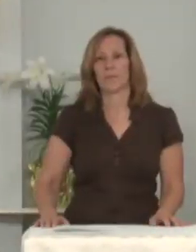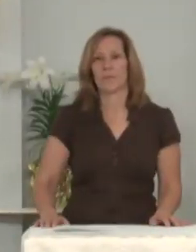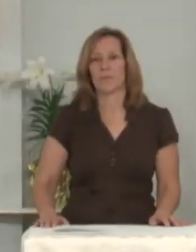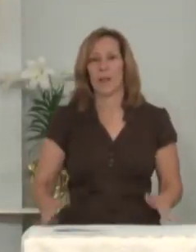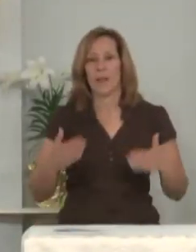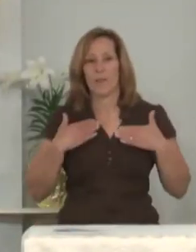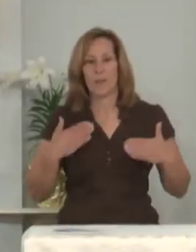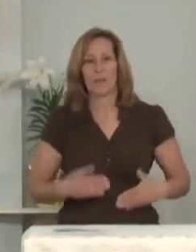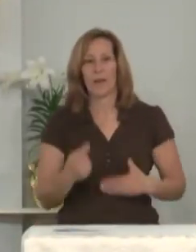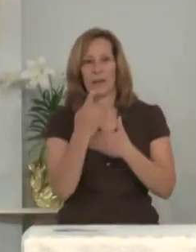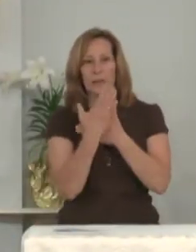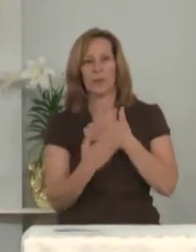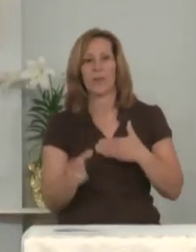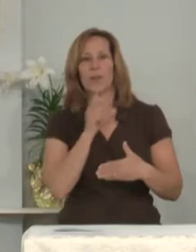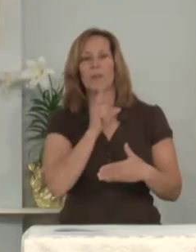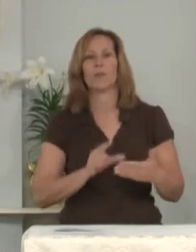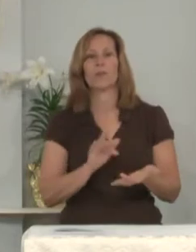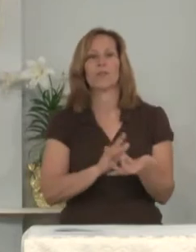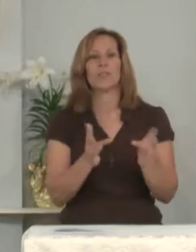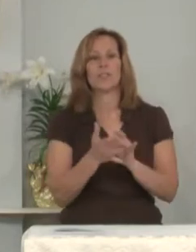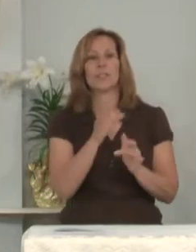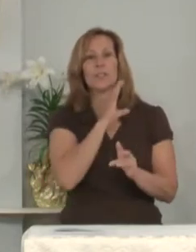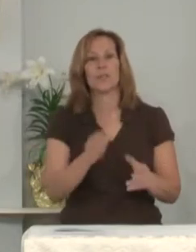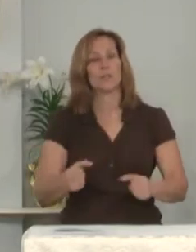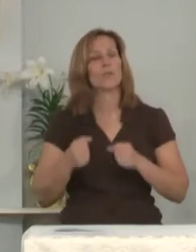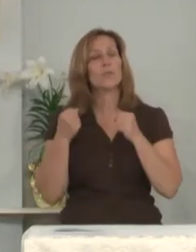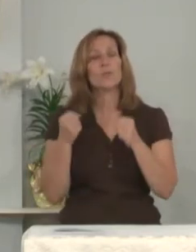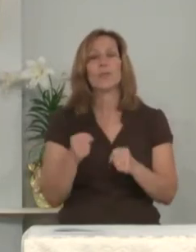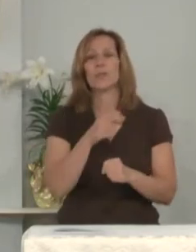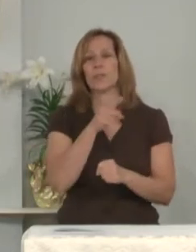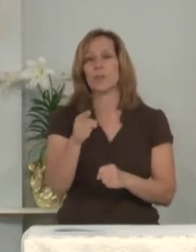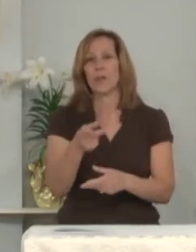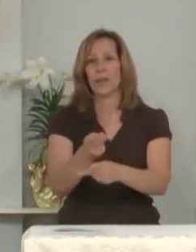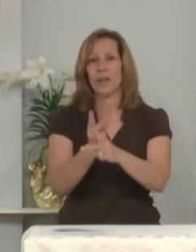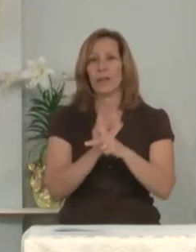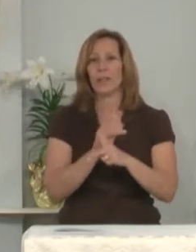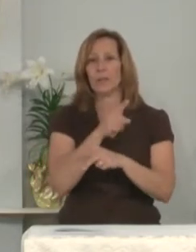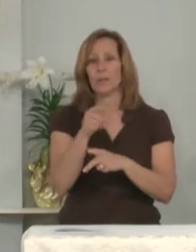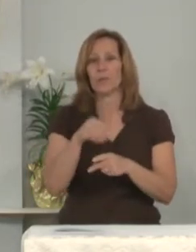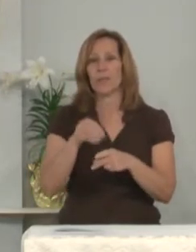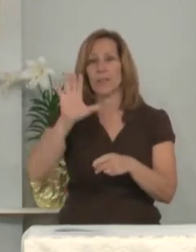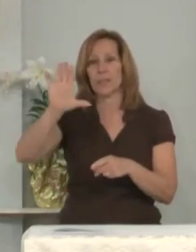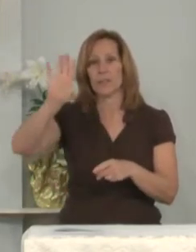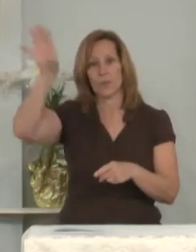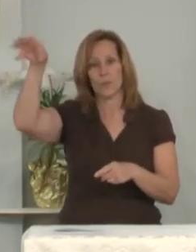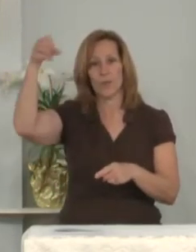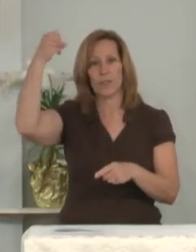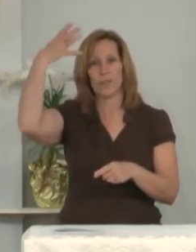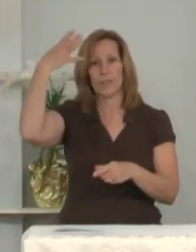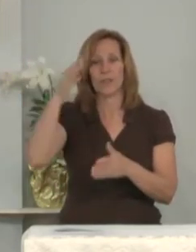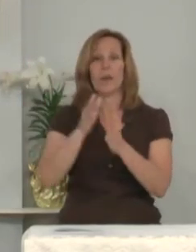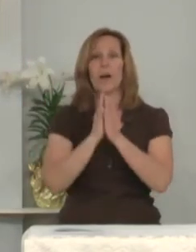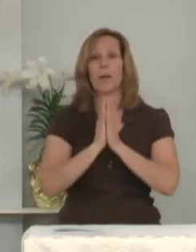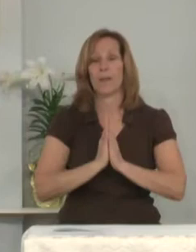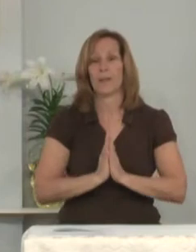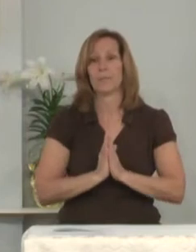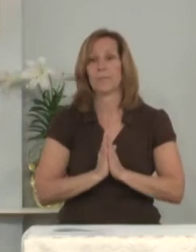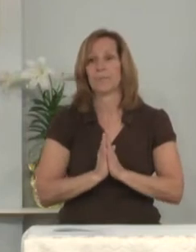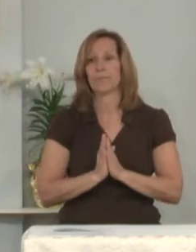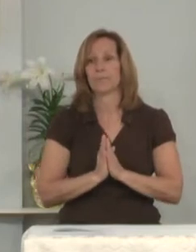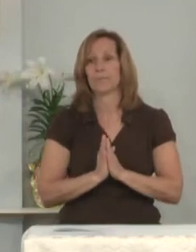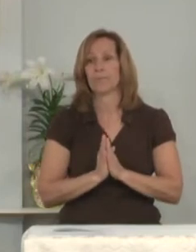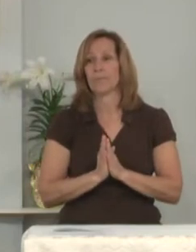The body and blood of our Lord Jesus Christ strengthen you and keep you in his grace. Amen.